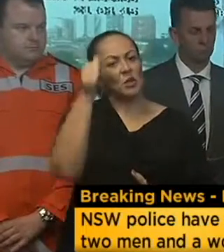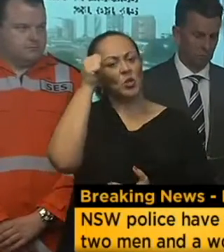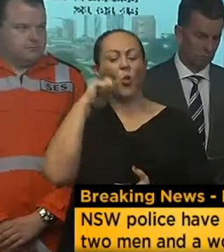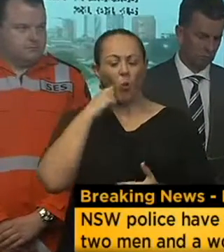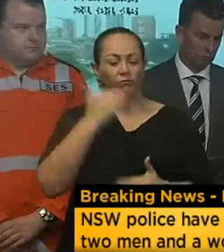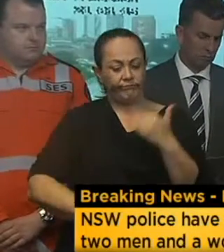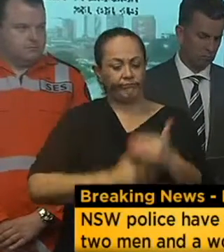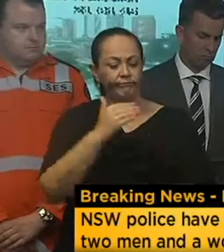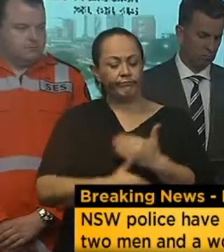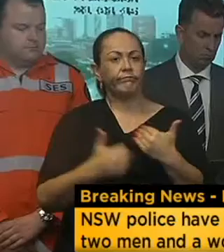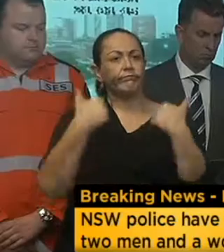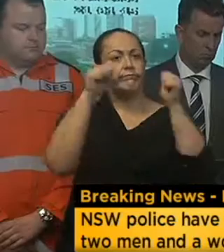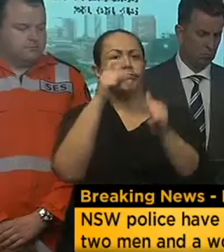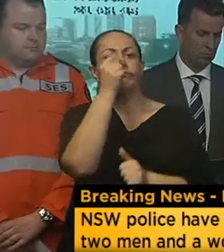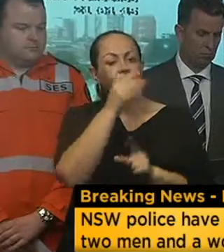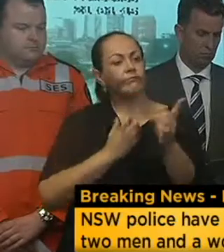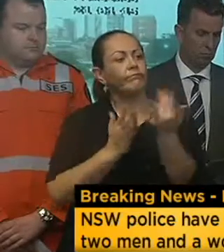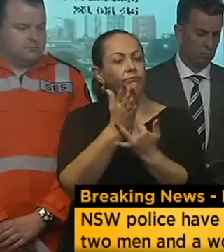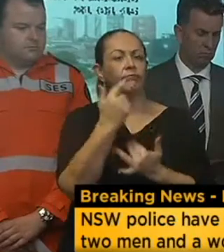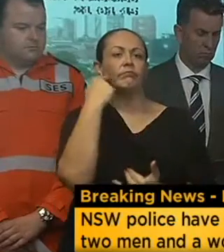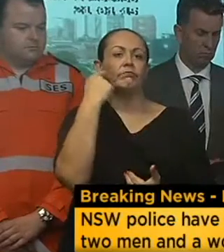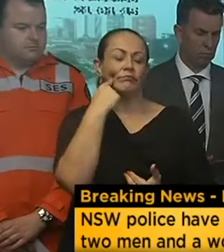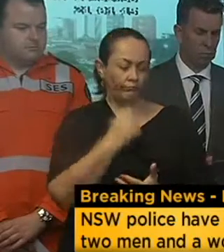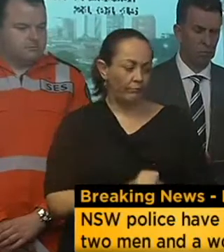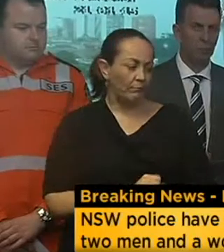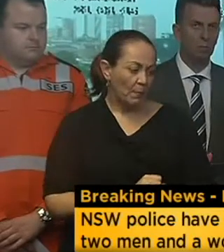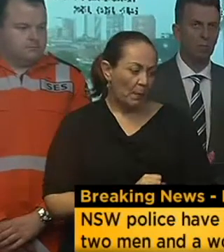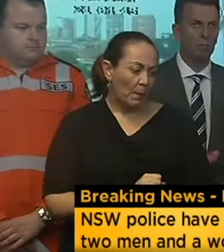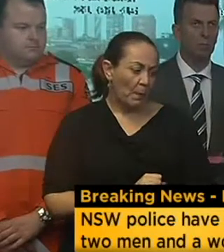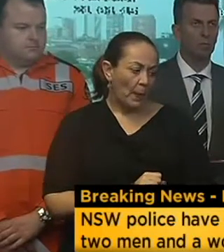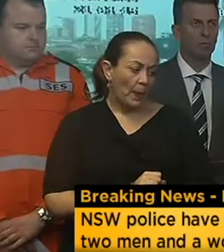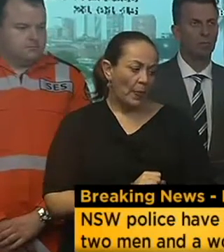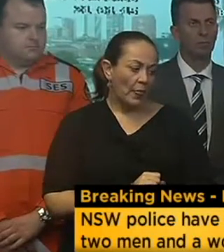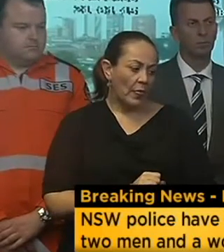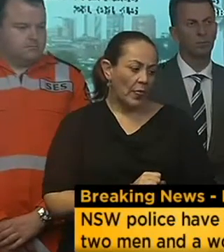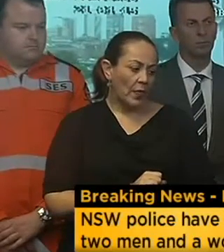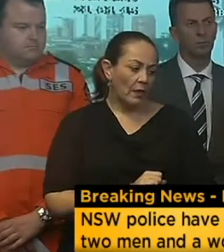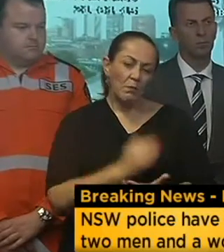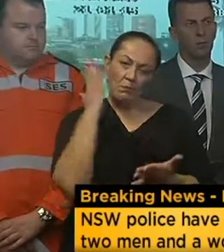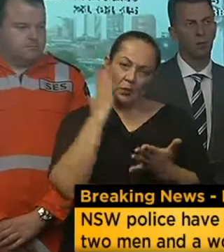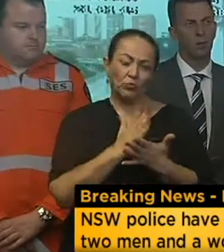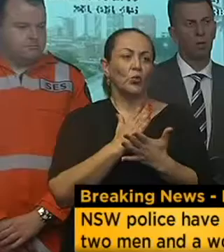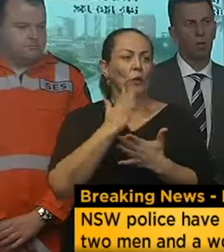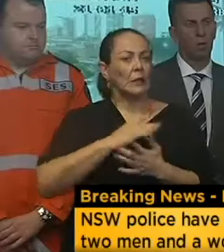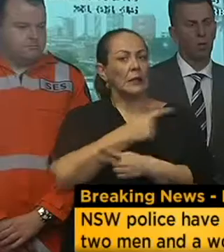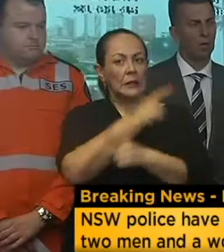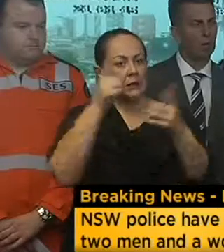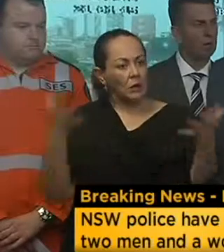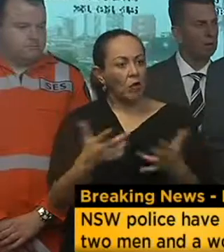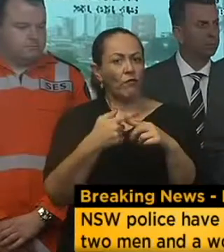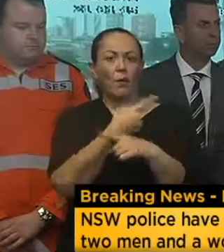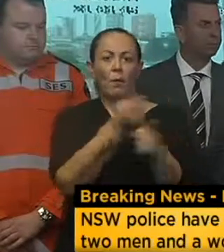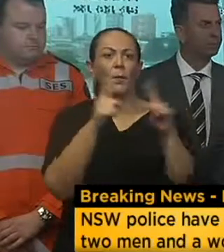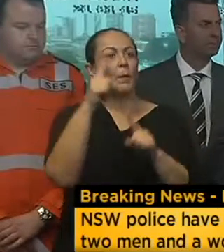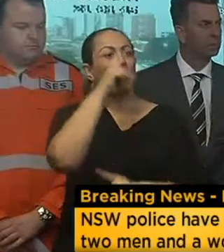get through every other incident in New South Wales. But we do very much need the encouragement of the people and we